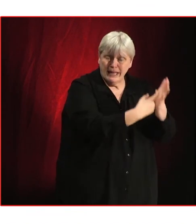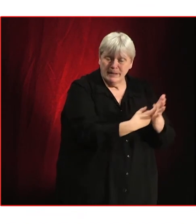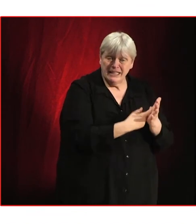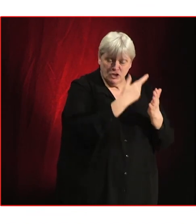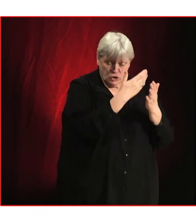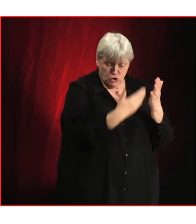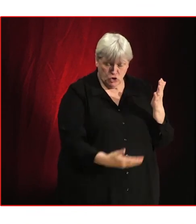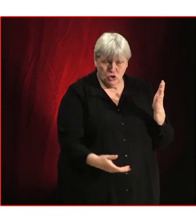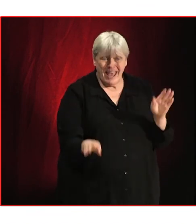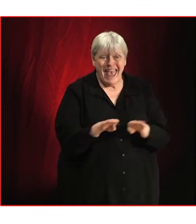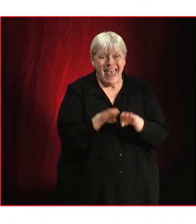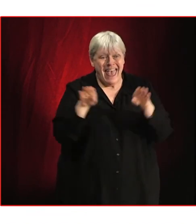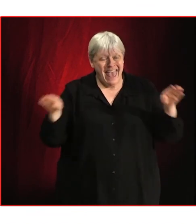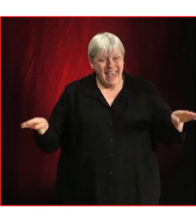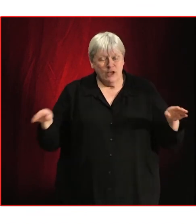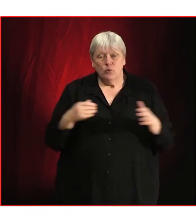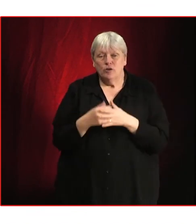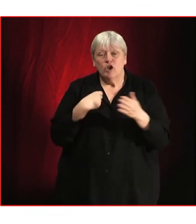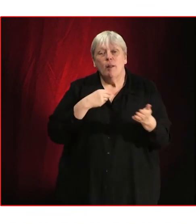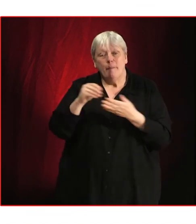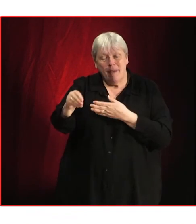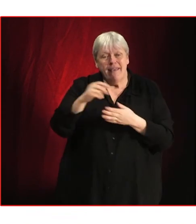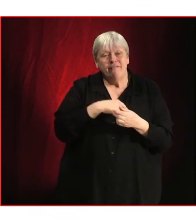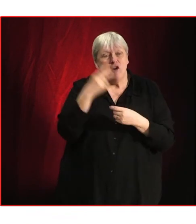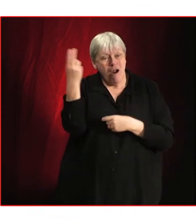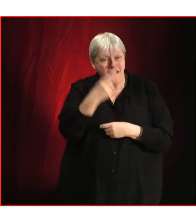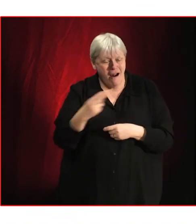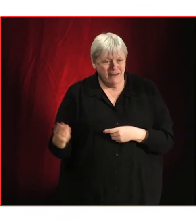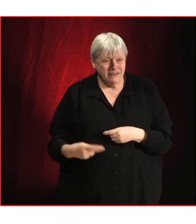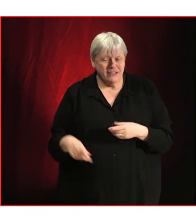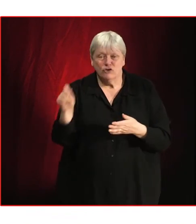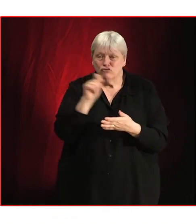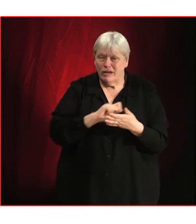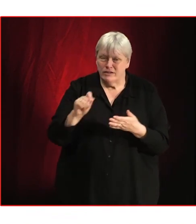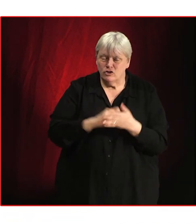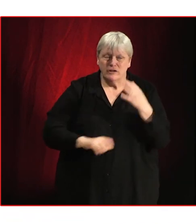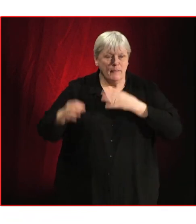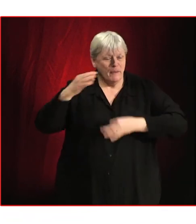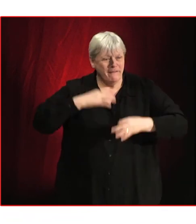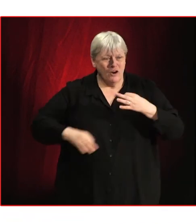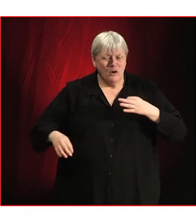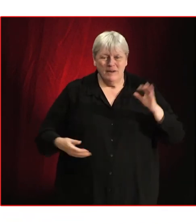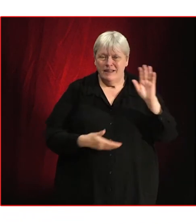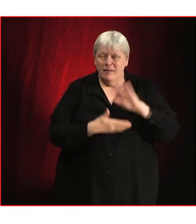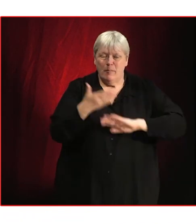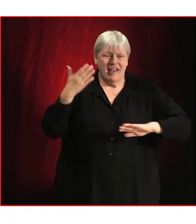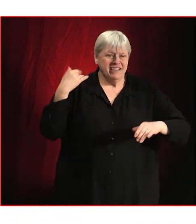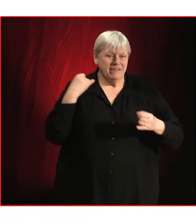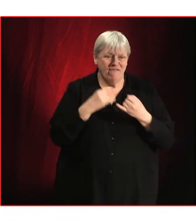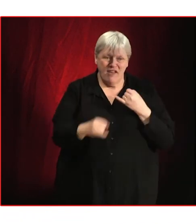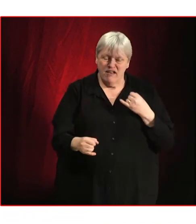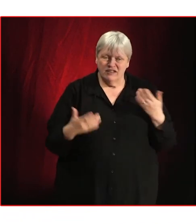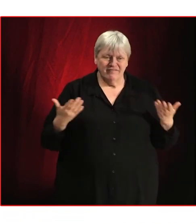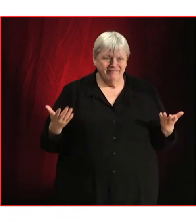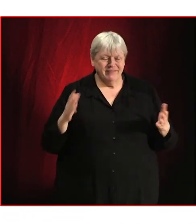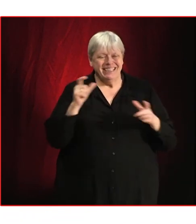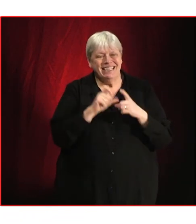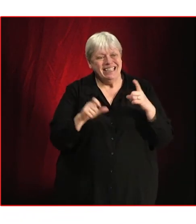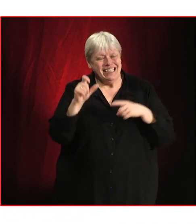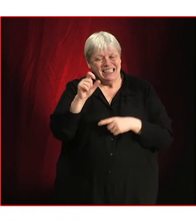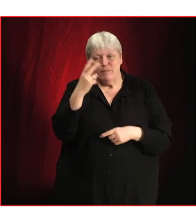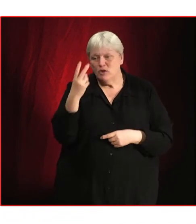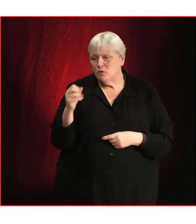remuneration for artists, songwriters and performers. Unfortunately, it did not pass in December 2021. During the